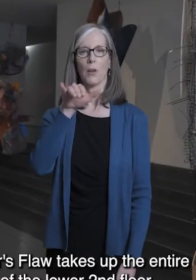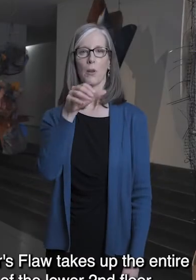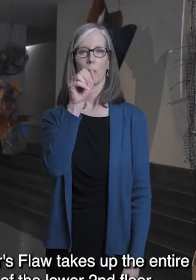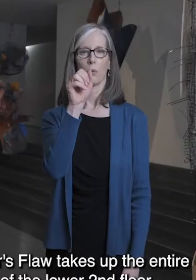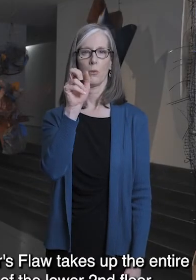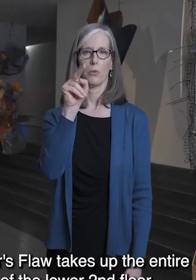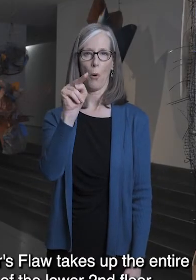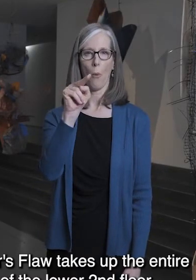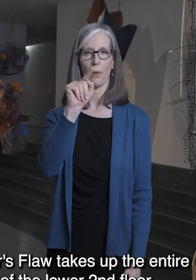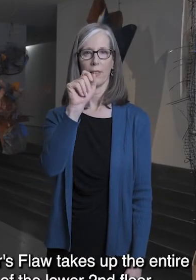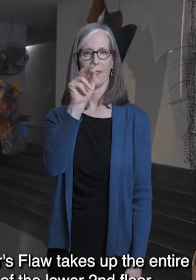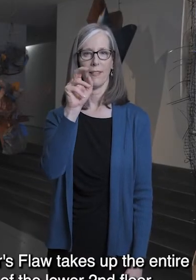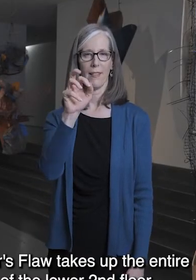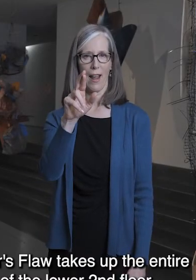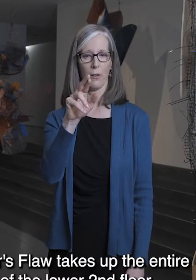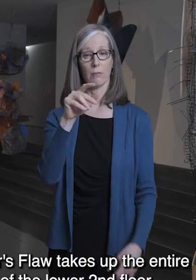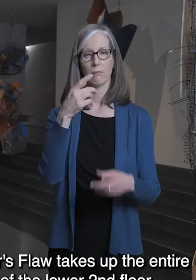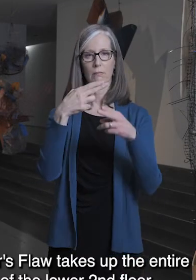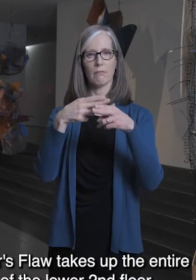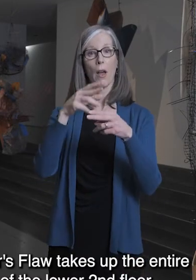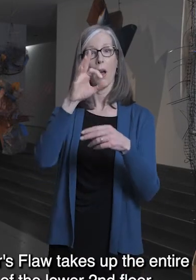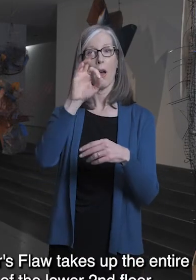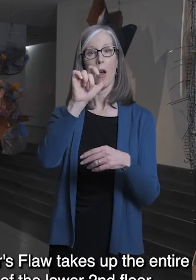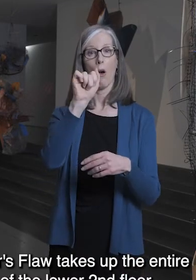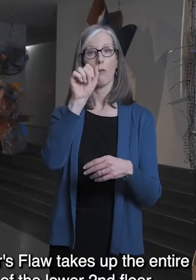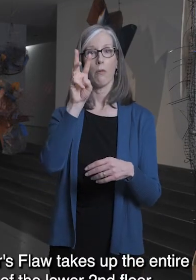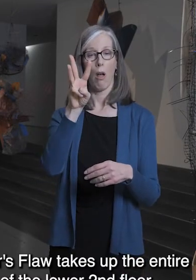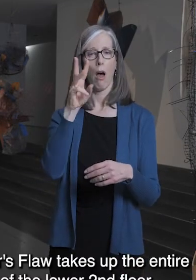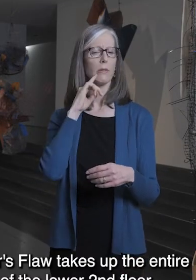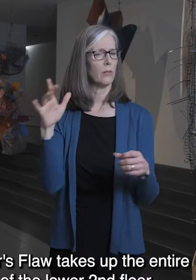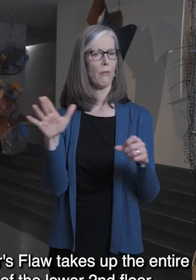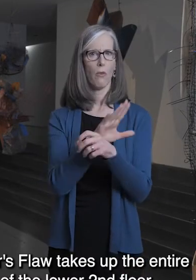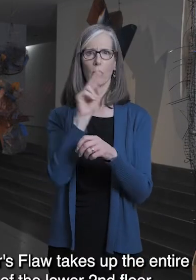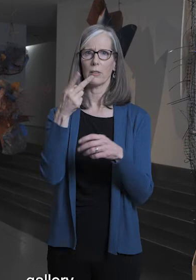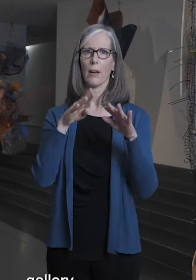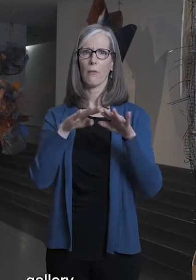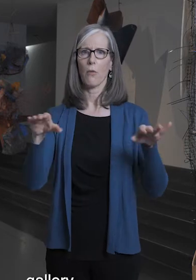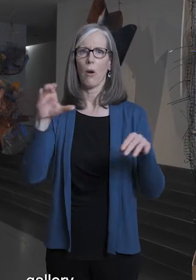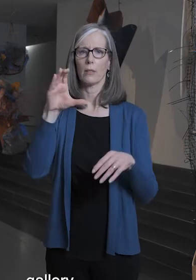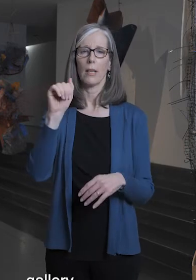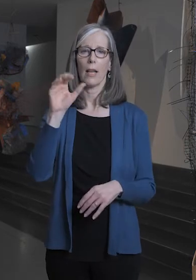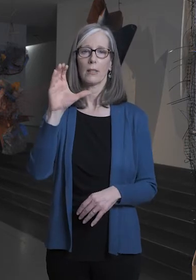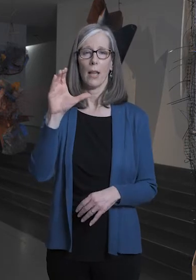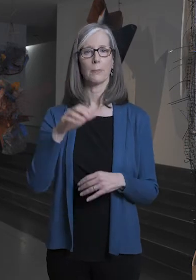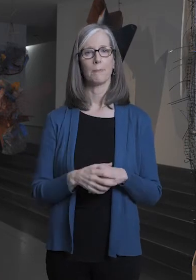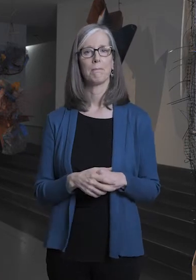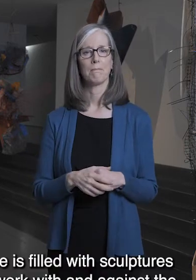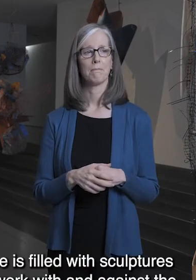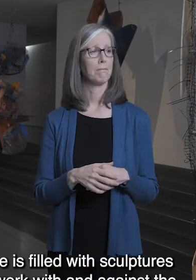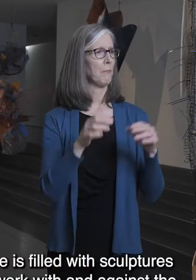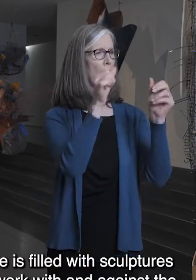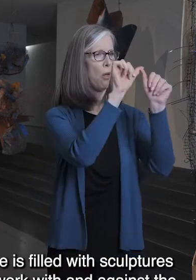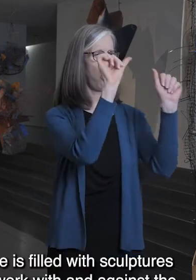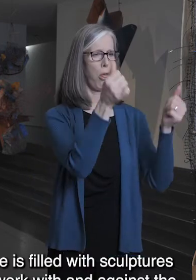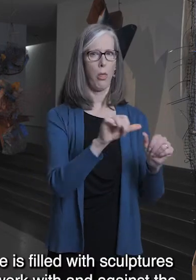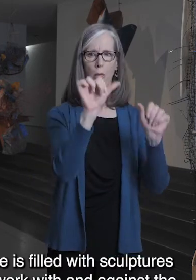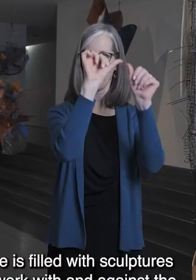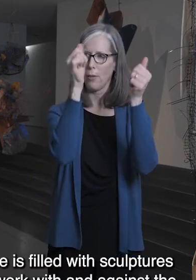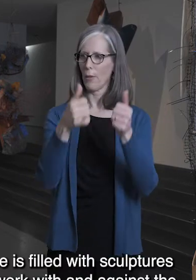Joan Tanner's flaw takes up the entire length of the lower second floor gallery. The space is filled with sculptures that